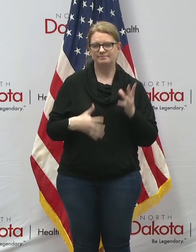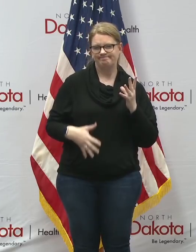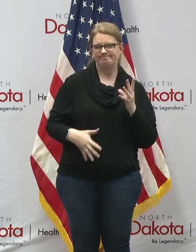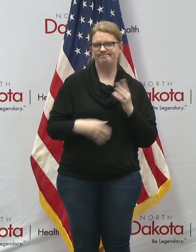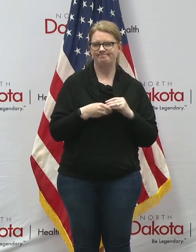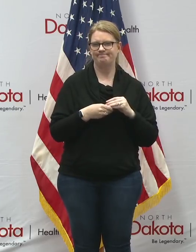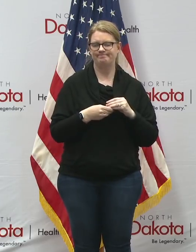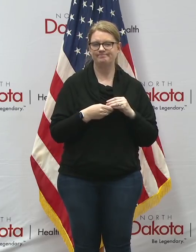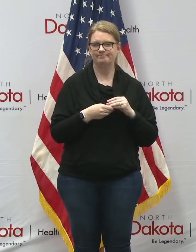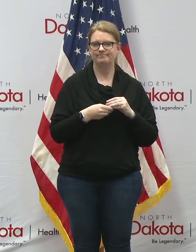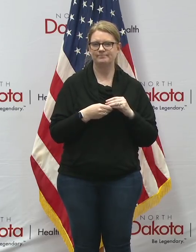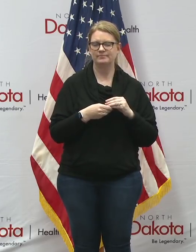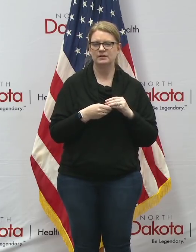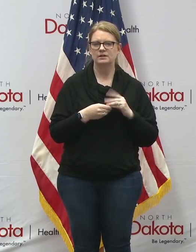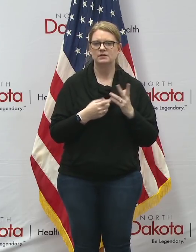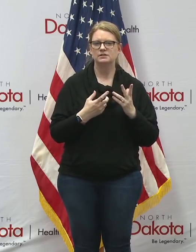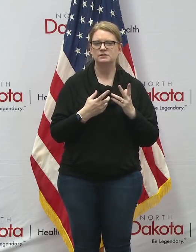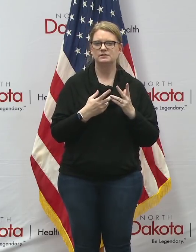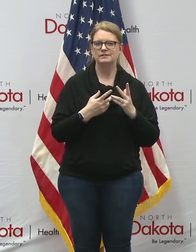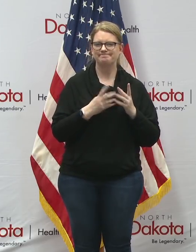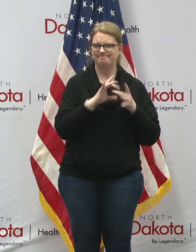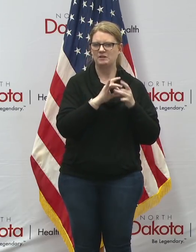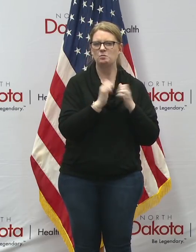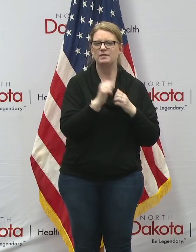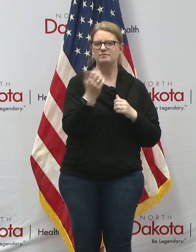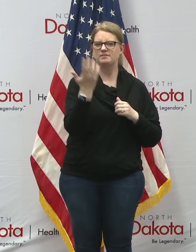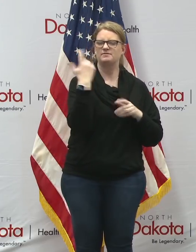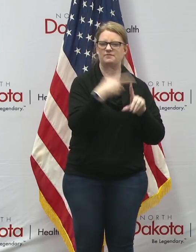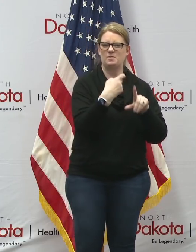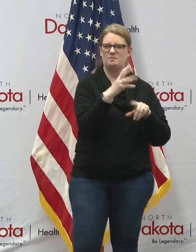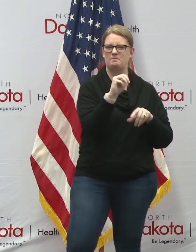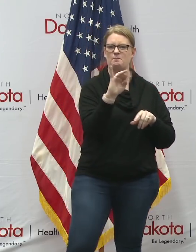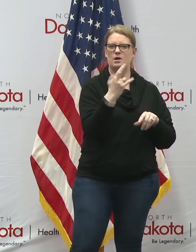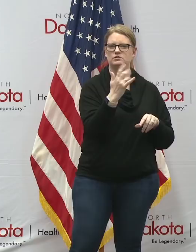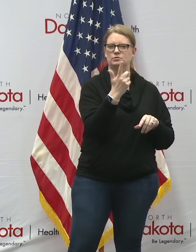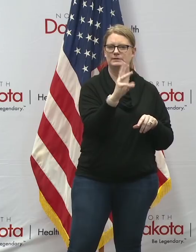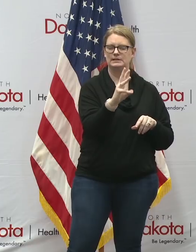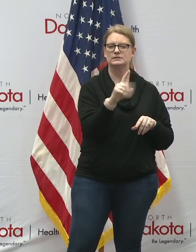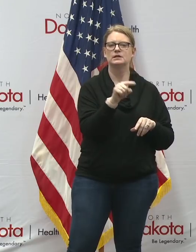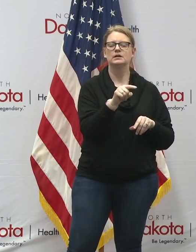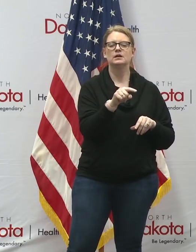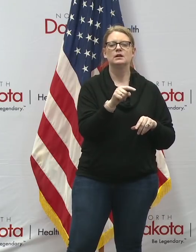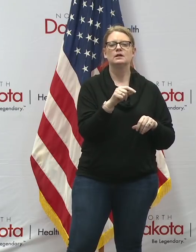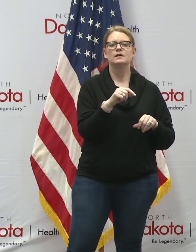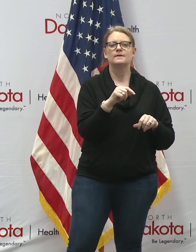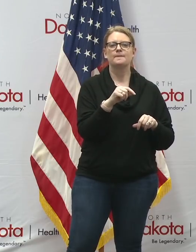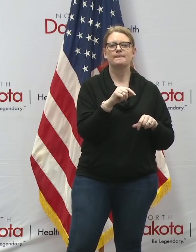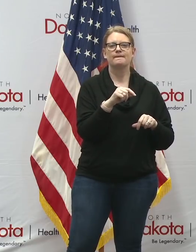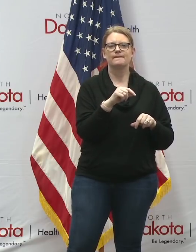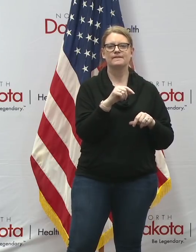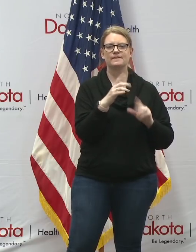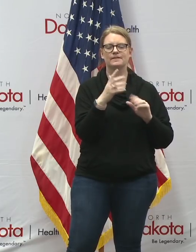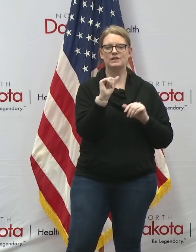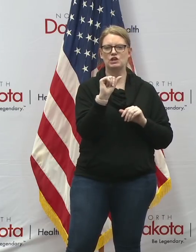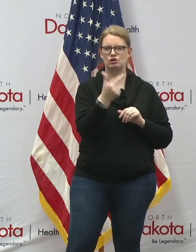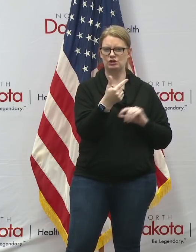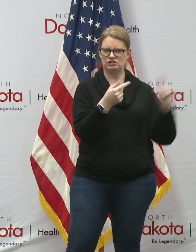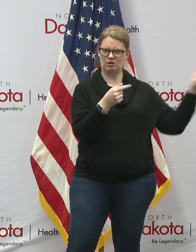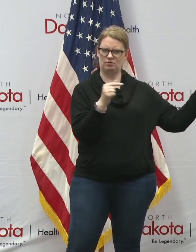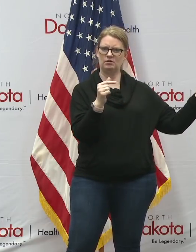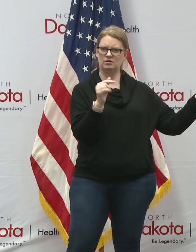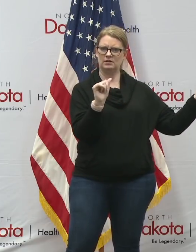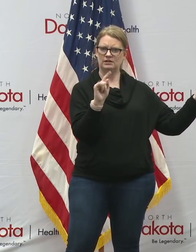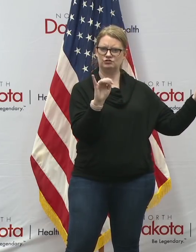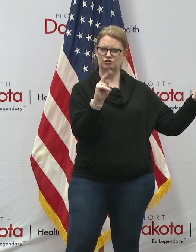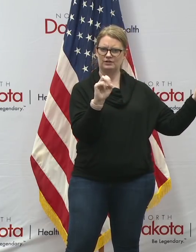piggybacks on one from march 26th and that was a one that the attorney general had also helped us on